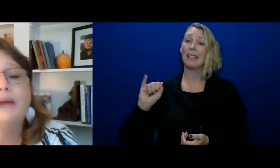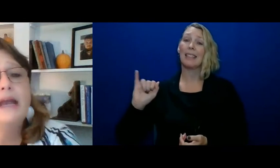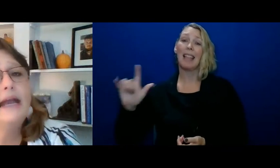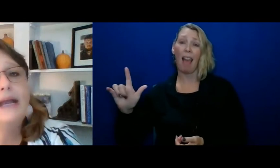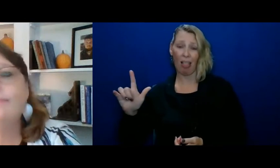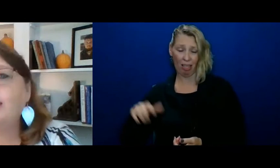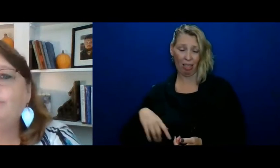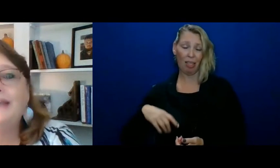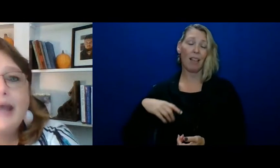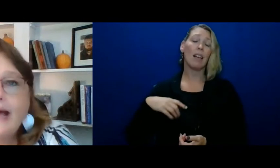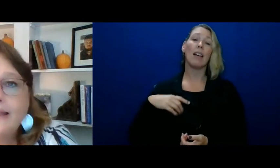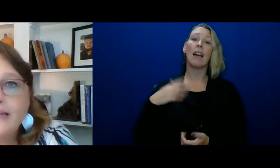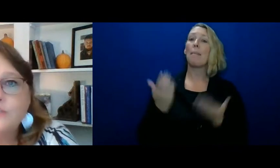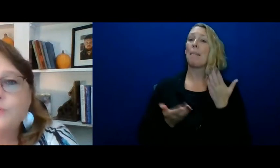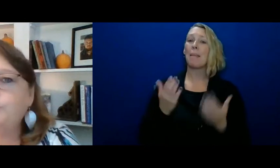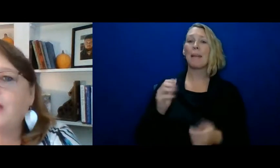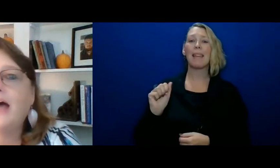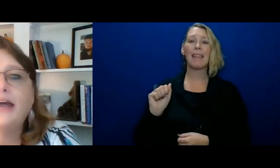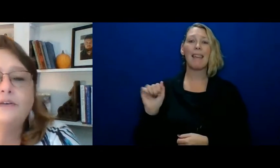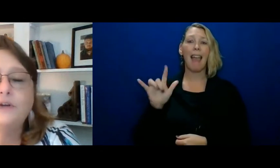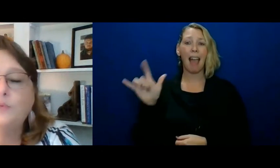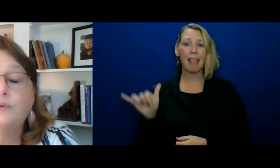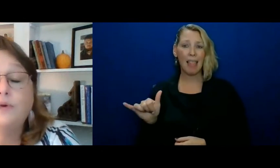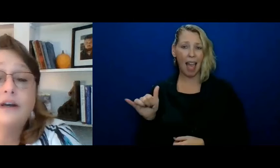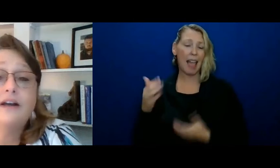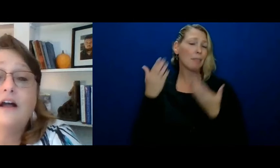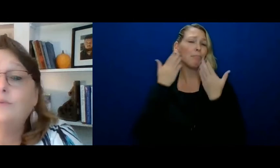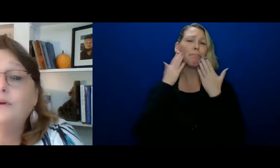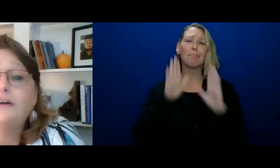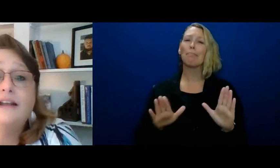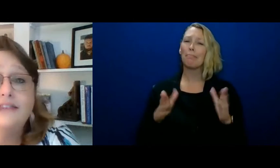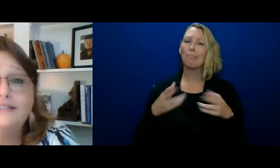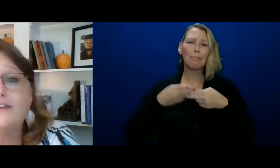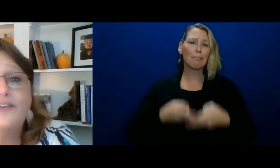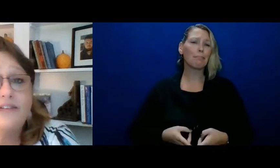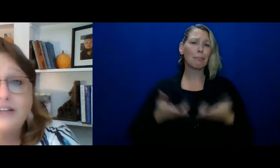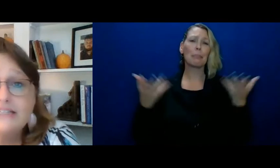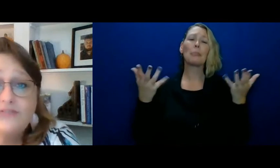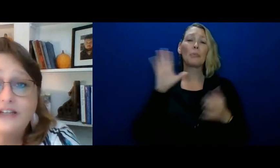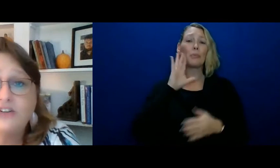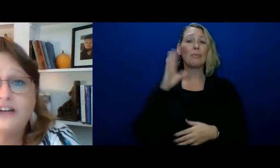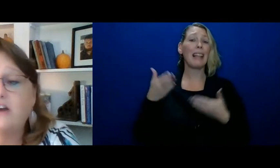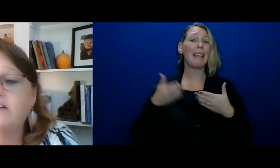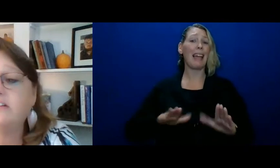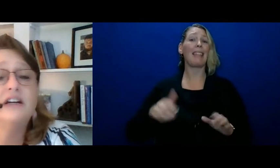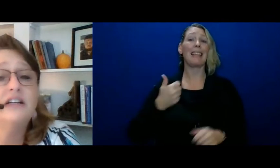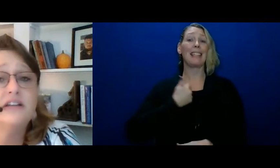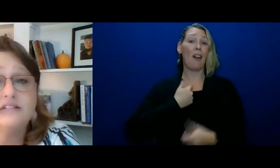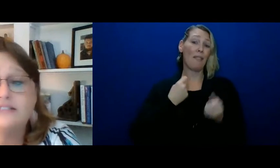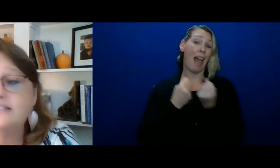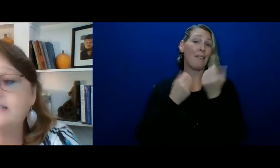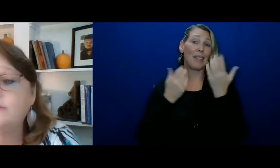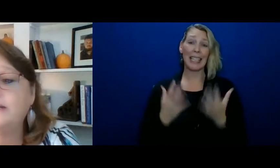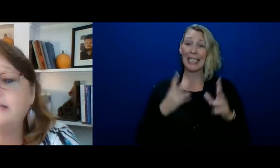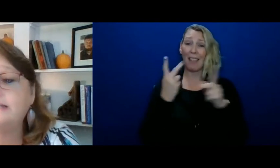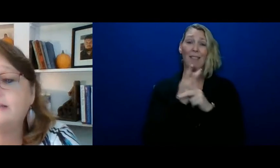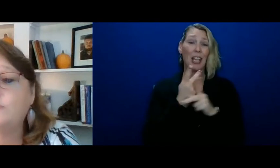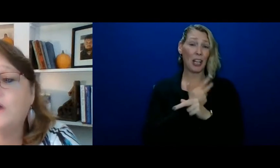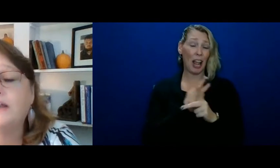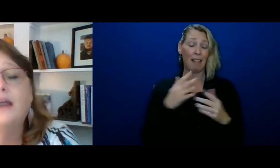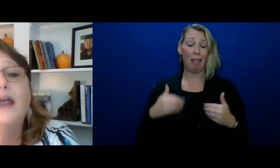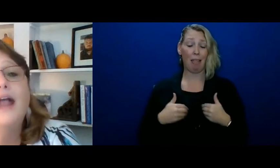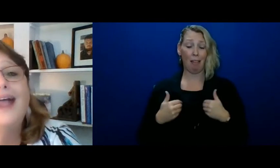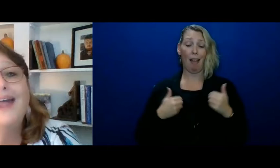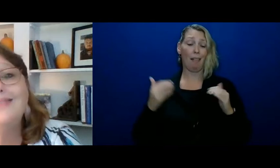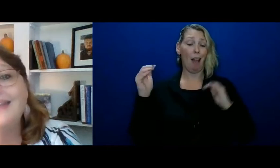leadership it might be an allies group I don't know what we're going to call it we're going to let the self-advocates figure it out our young adults to see what it is